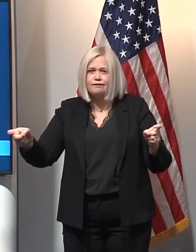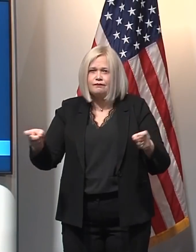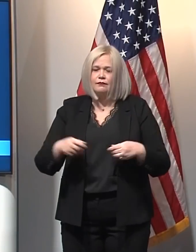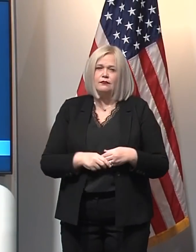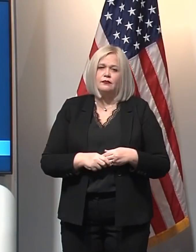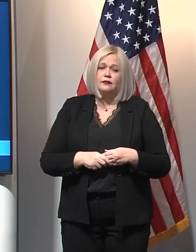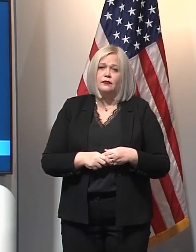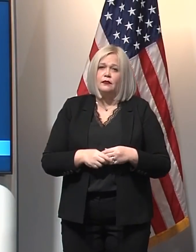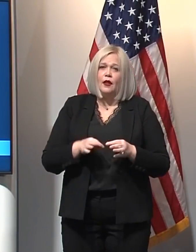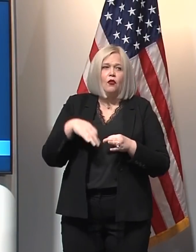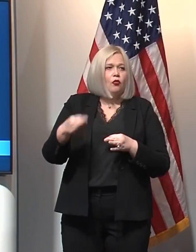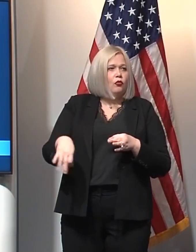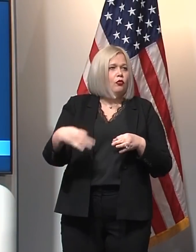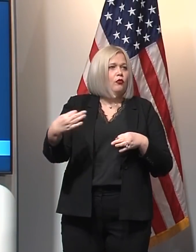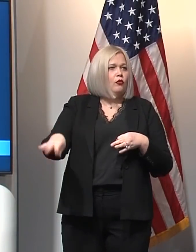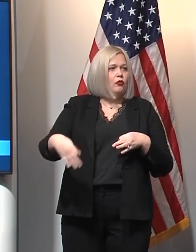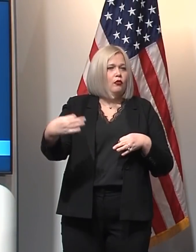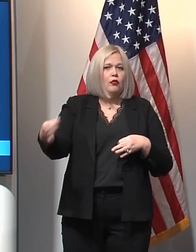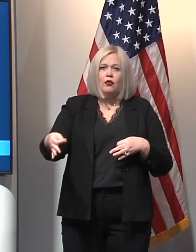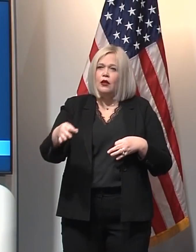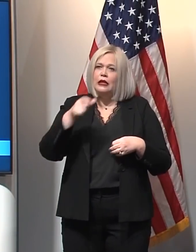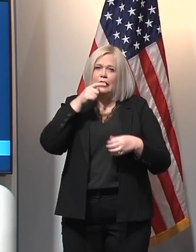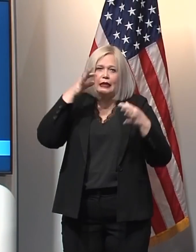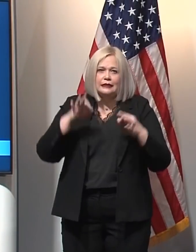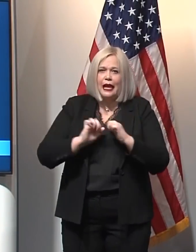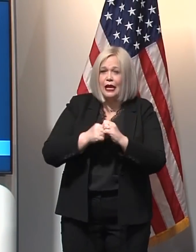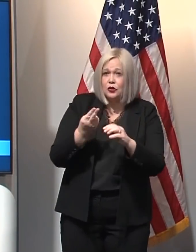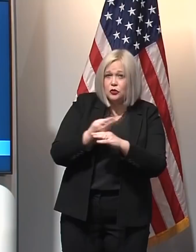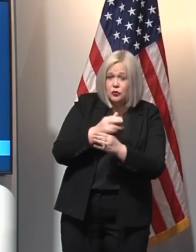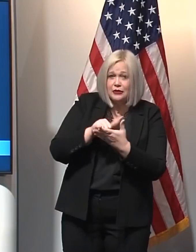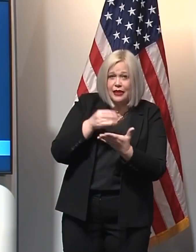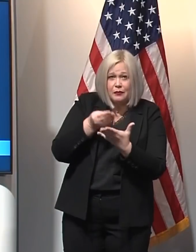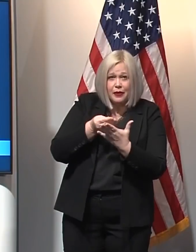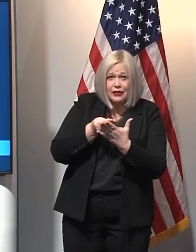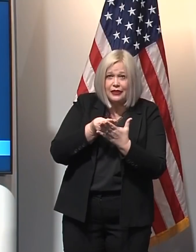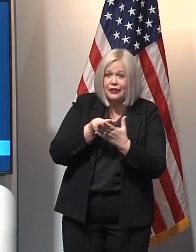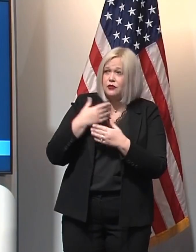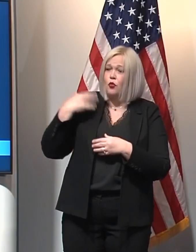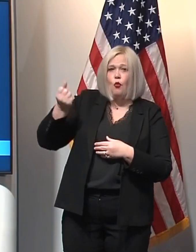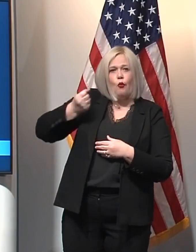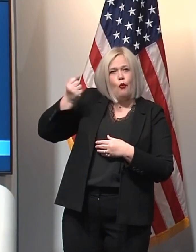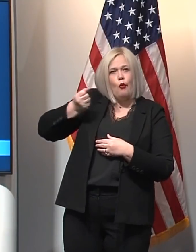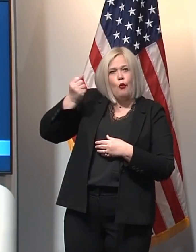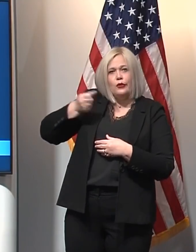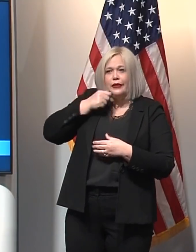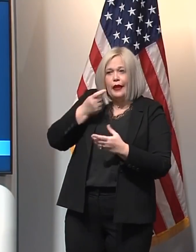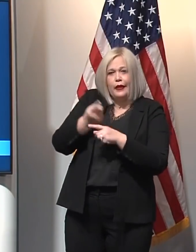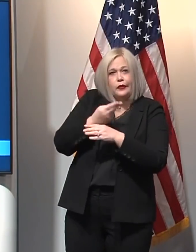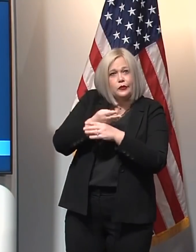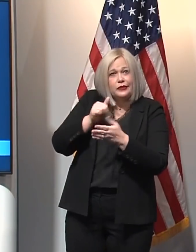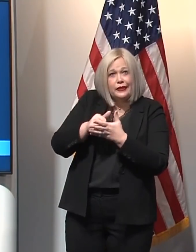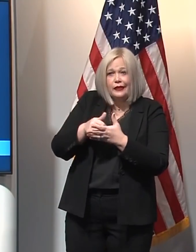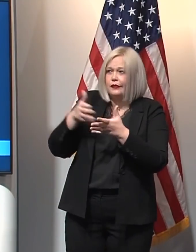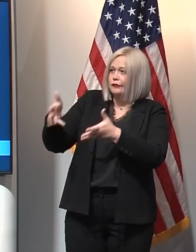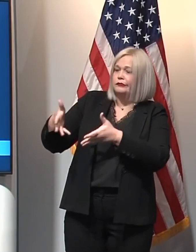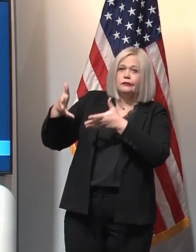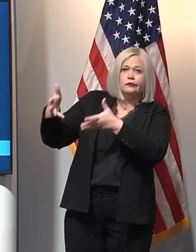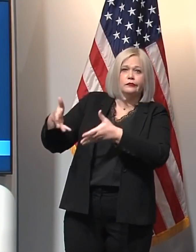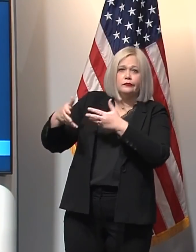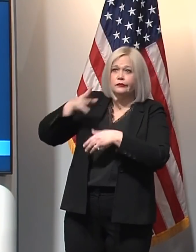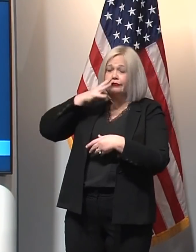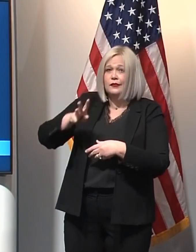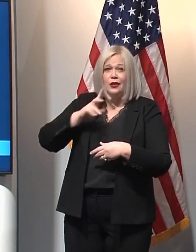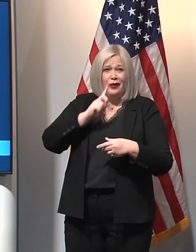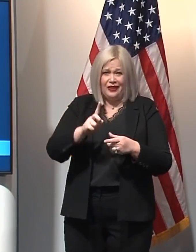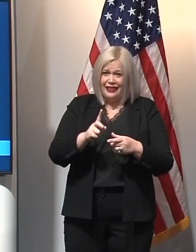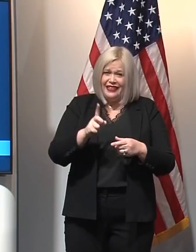efforts to fully appropriate these resources and leaving dollars on the table that are so